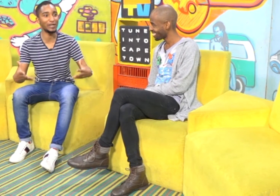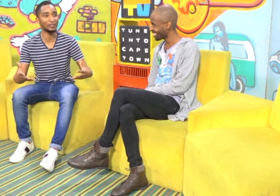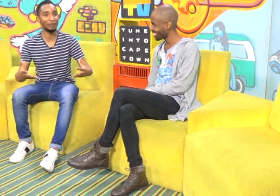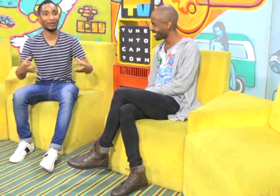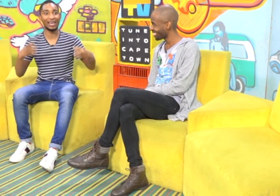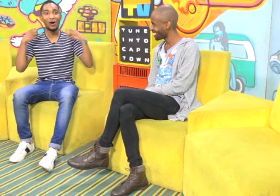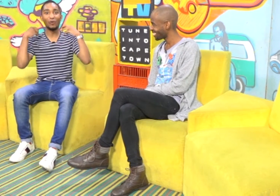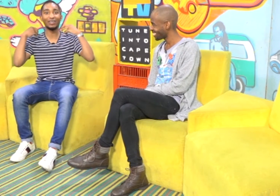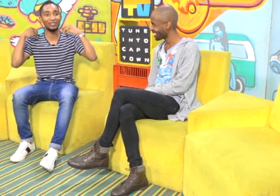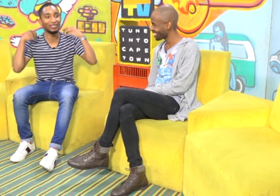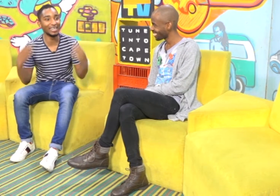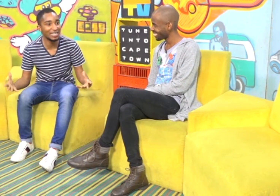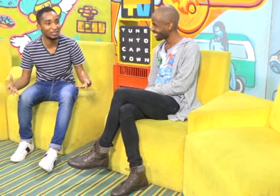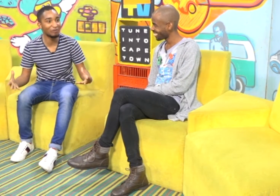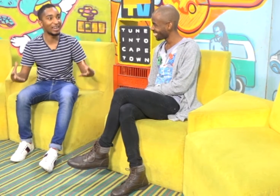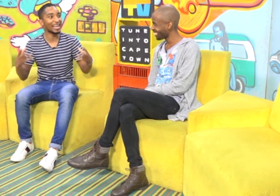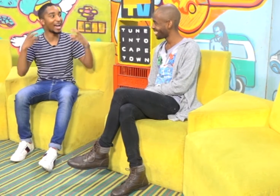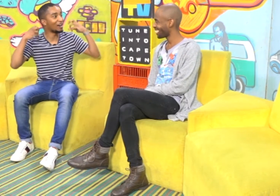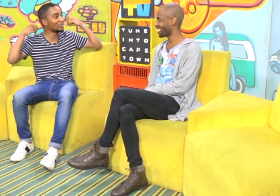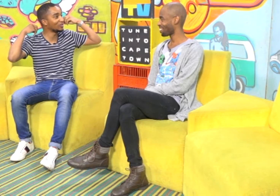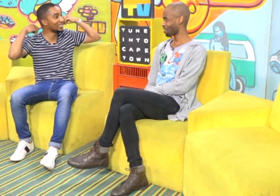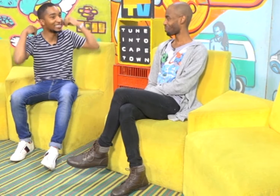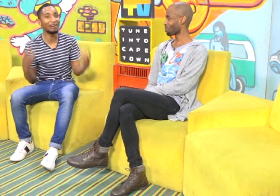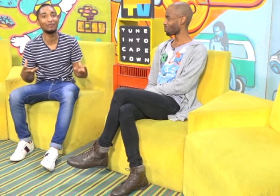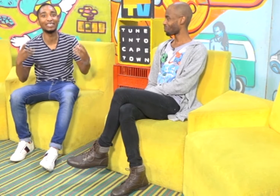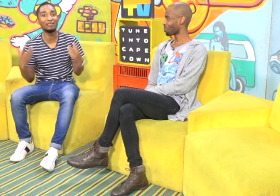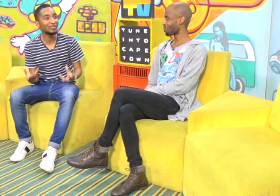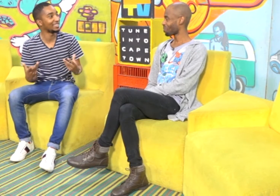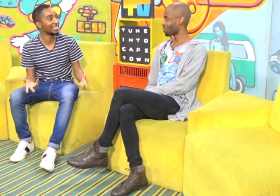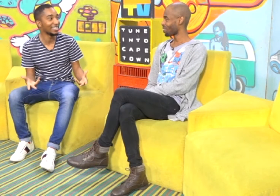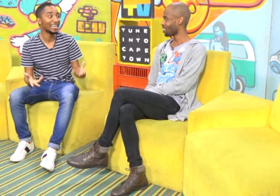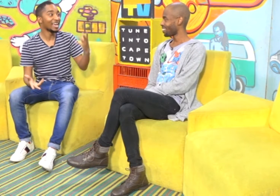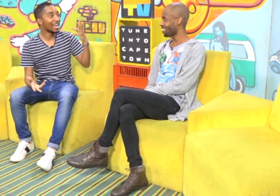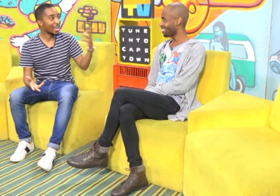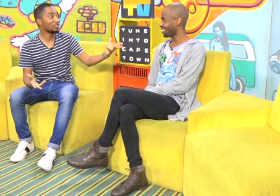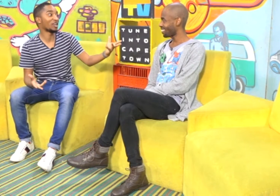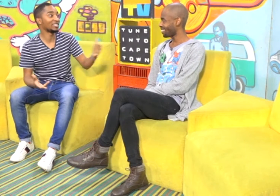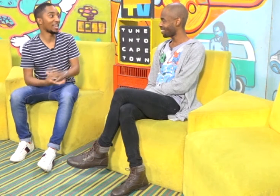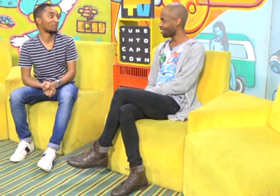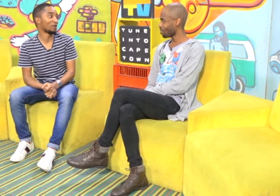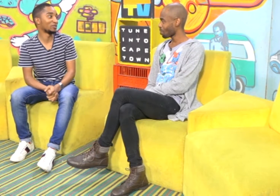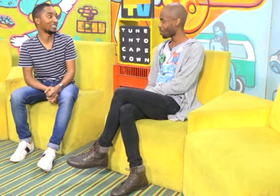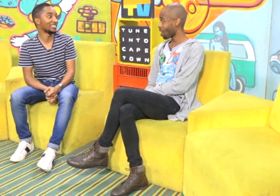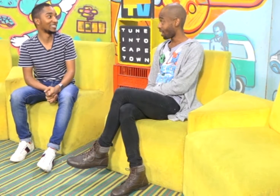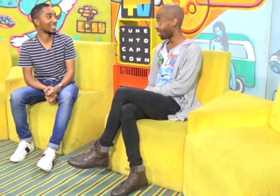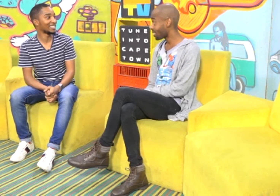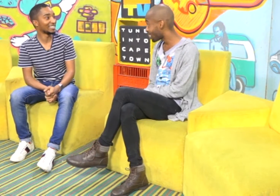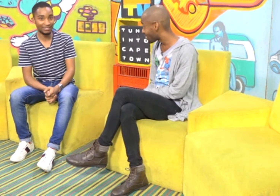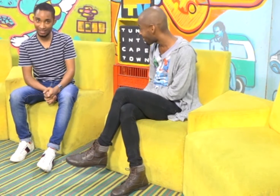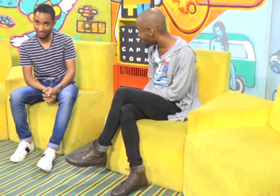to them And like, what is your day job like? How do you interpret everything? And you're actually going to have that opportunity today Is it? Yes,